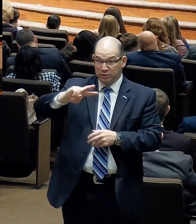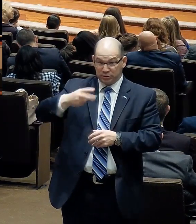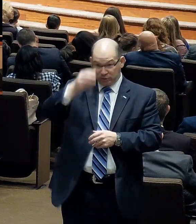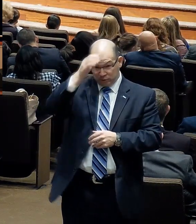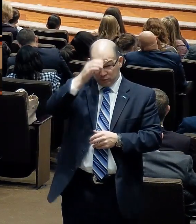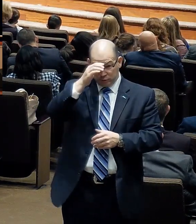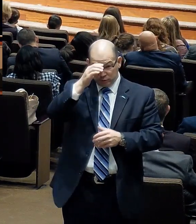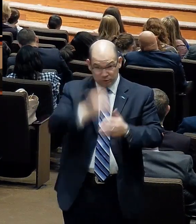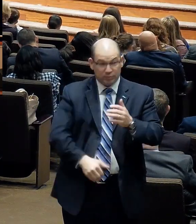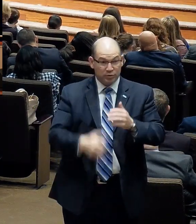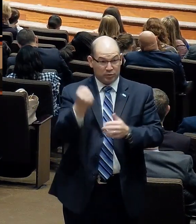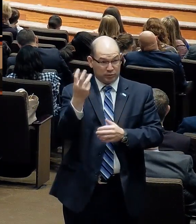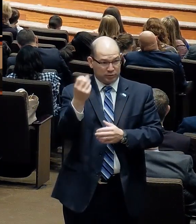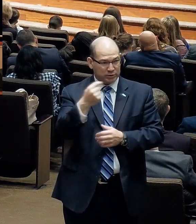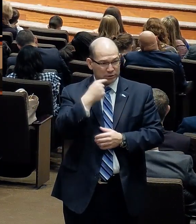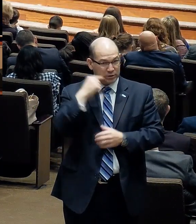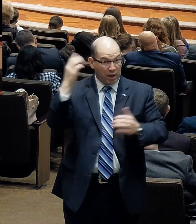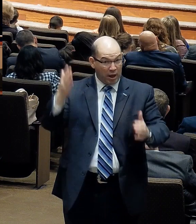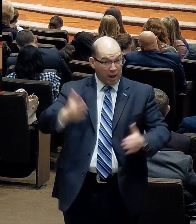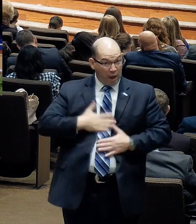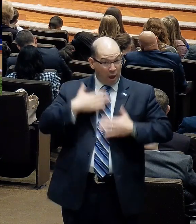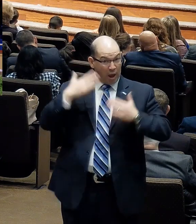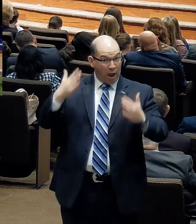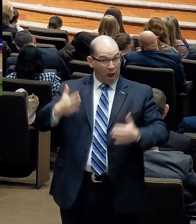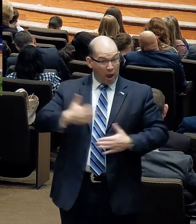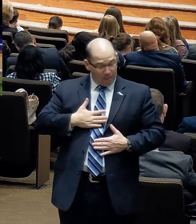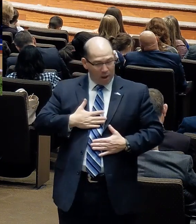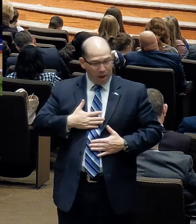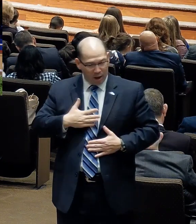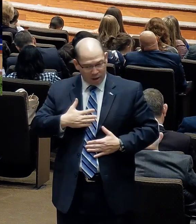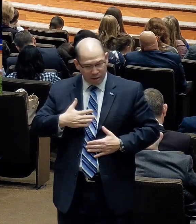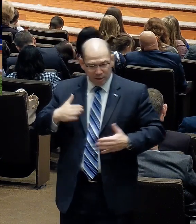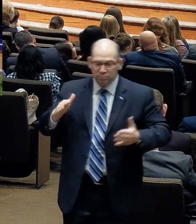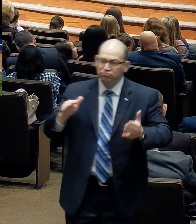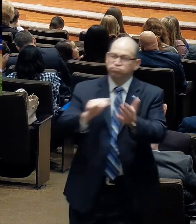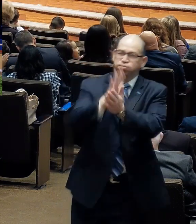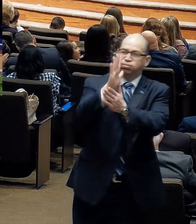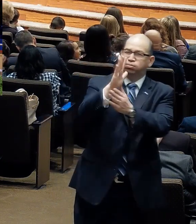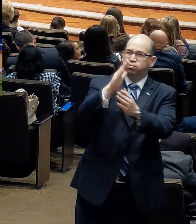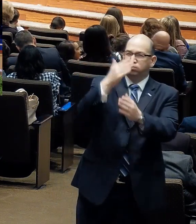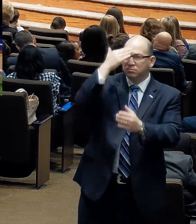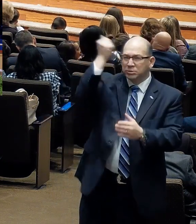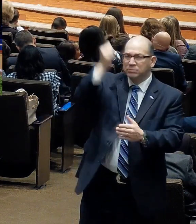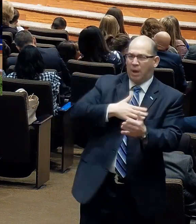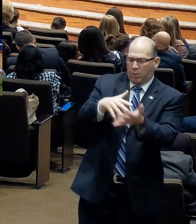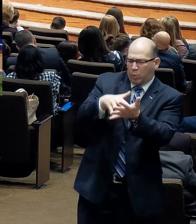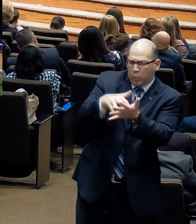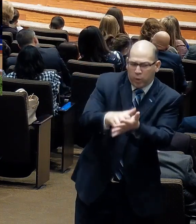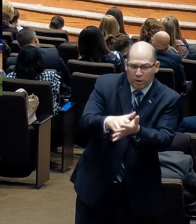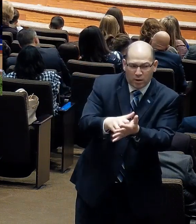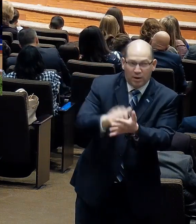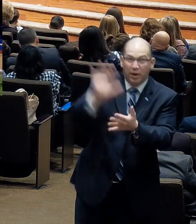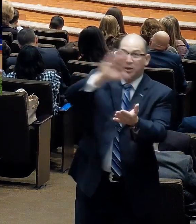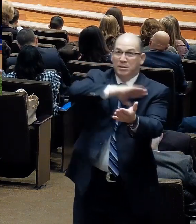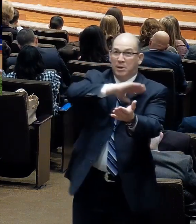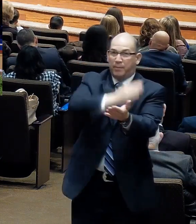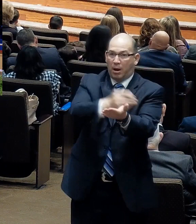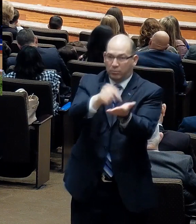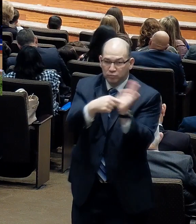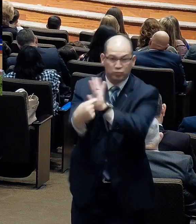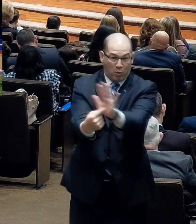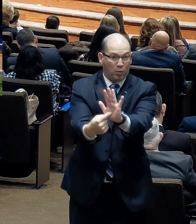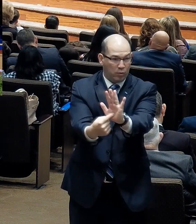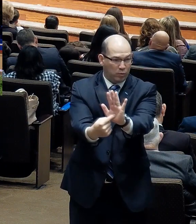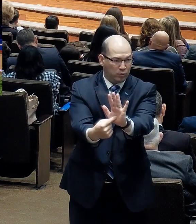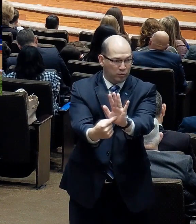said, most gladly, therefore, will I rather glory in my infirmities. Why? That the power of Christ may rest upon me. He said,